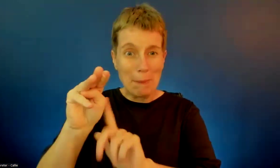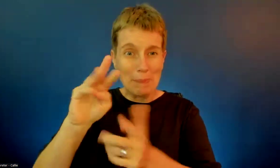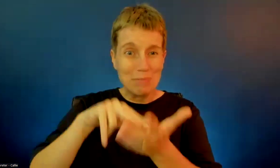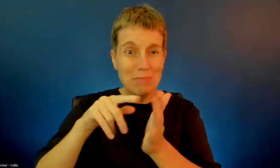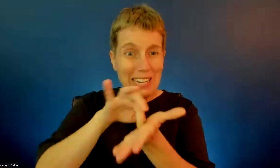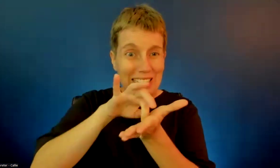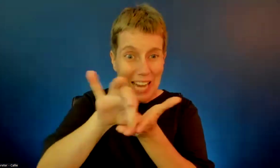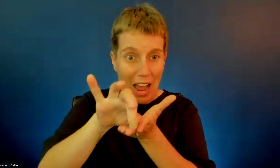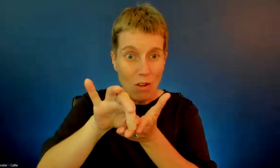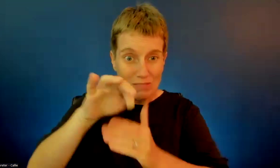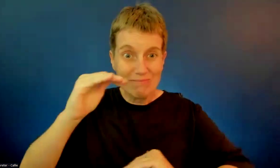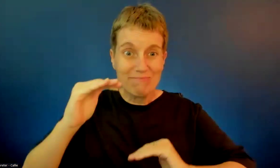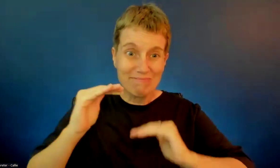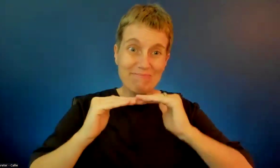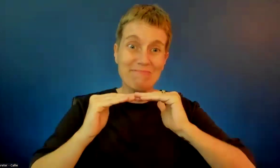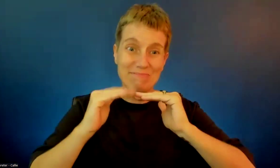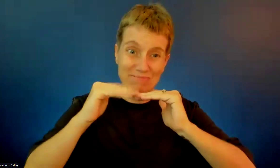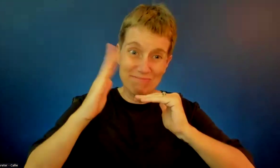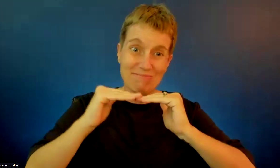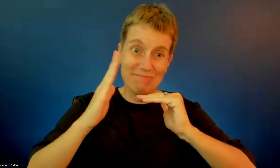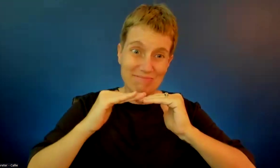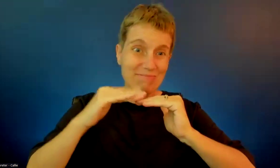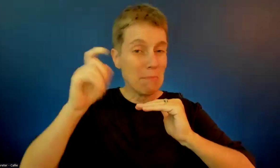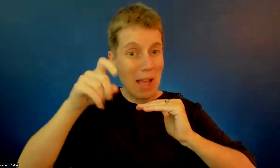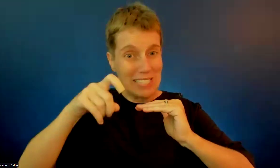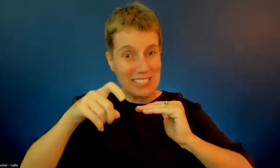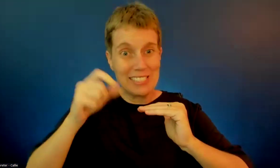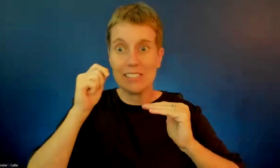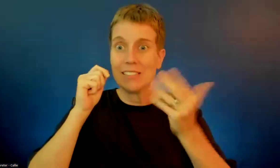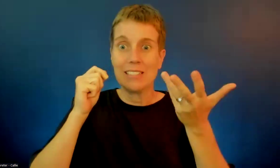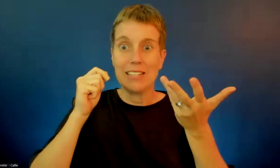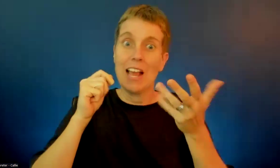rule, I don't know. The sun doesn't come up or something tomorrow.